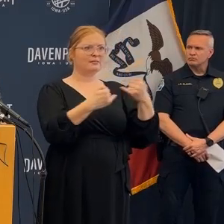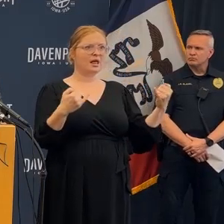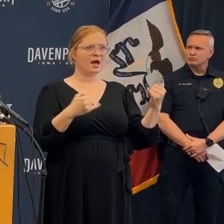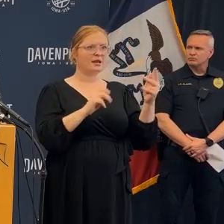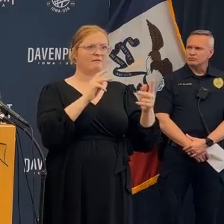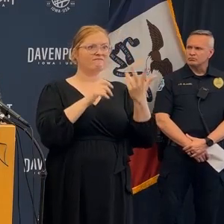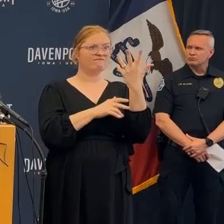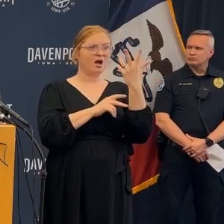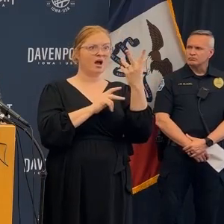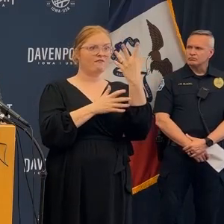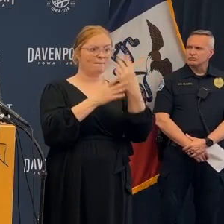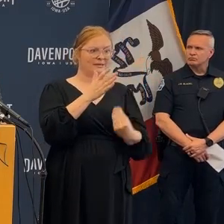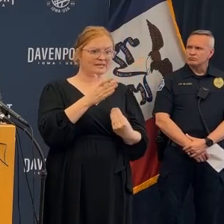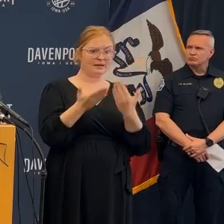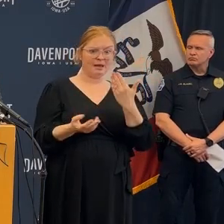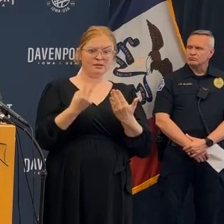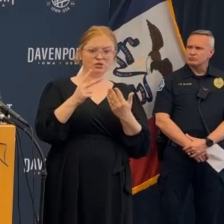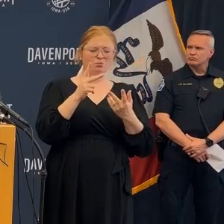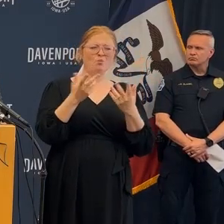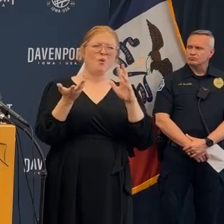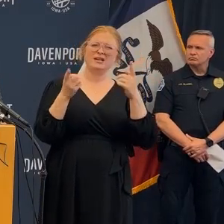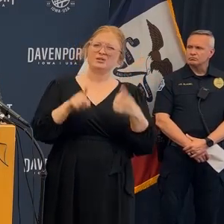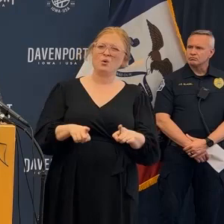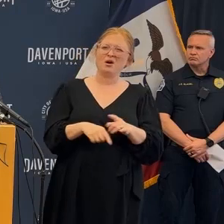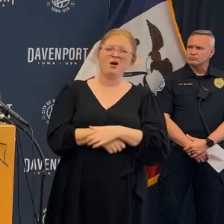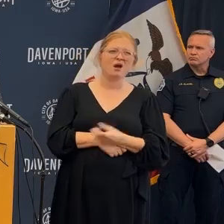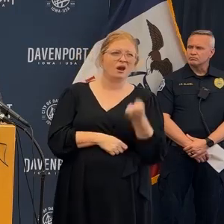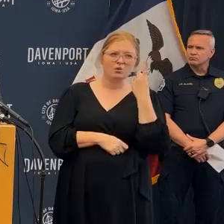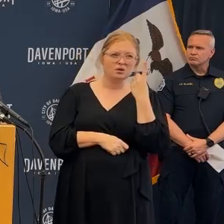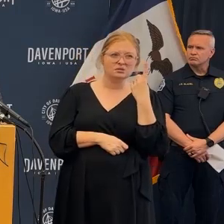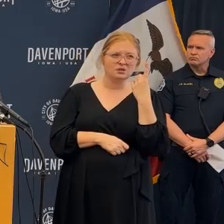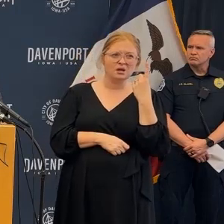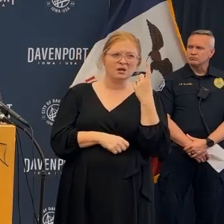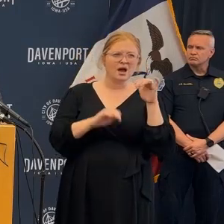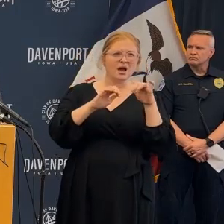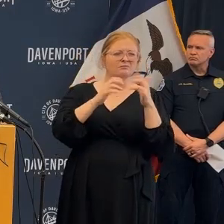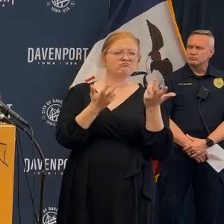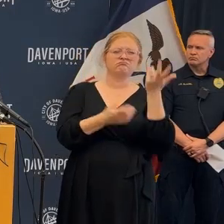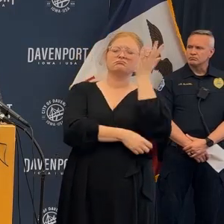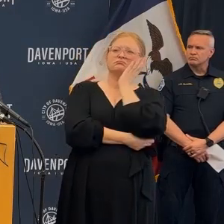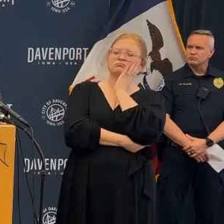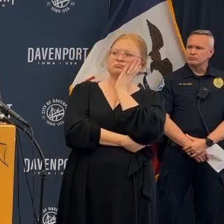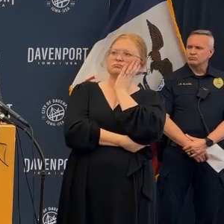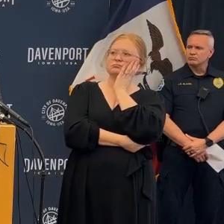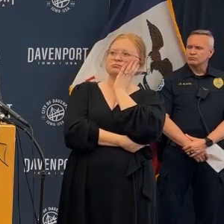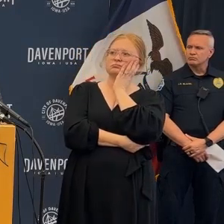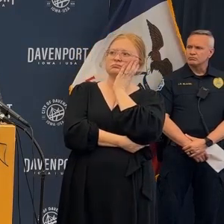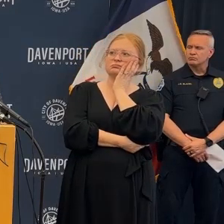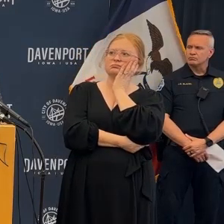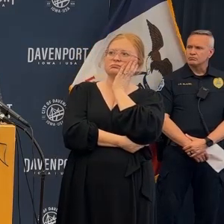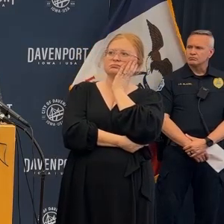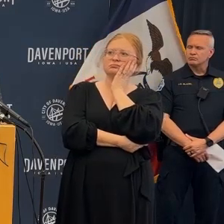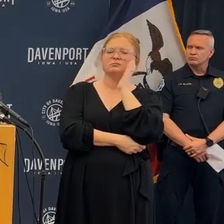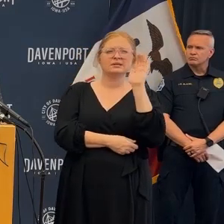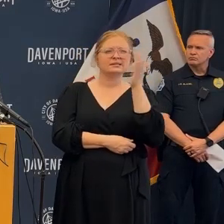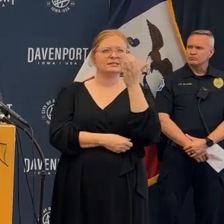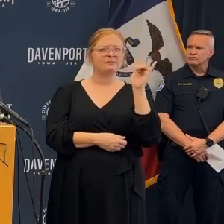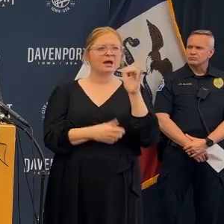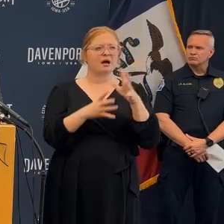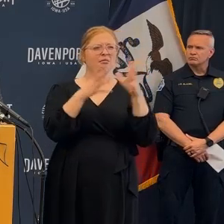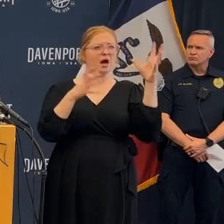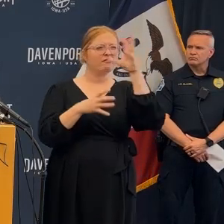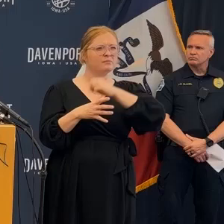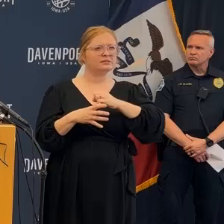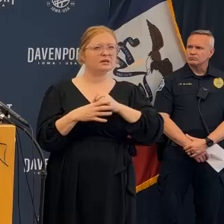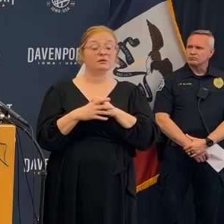plans to demolish this morning like how did we have a plan to demolish this morning and now there's no timeline and we're saying five are missing and